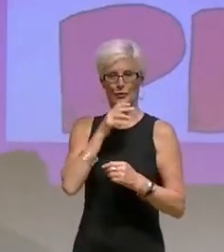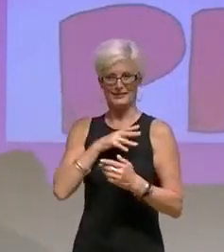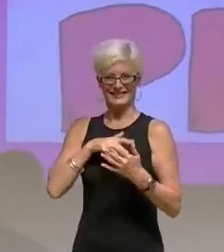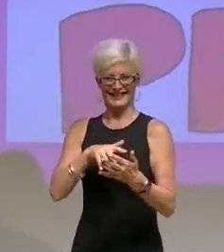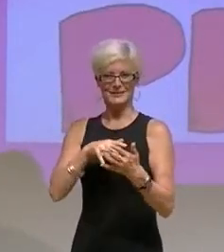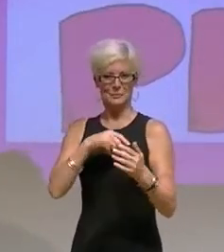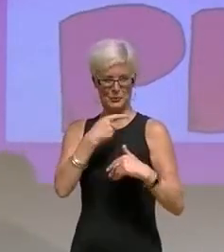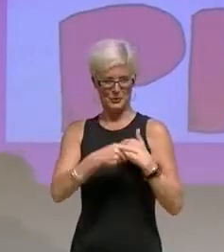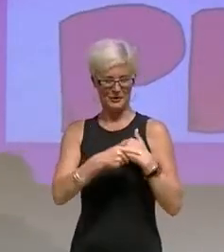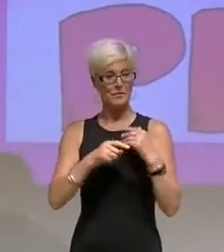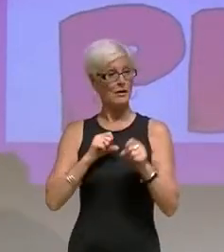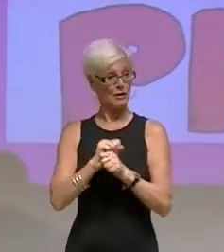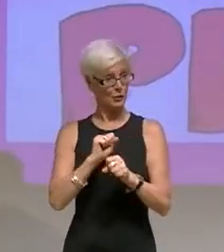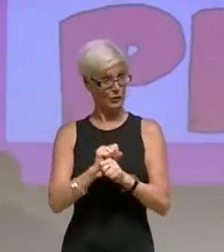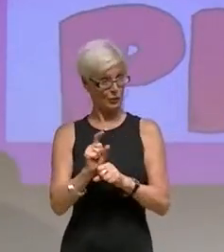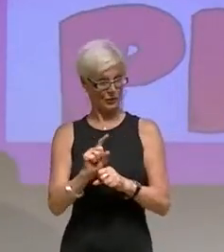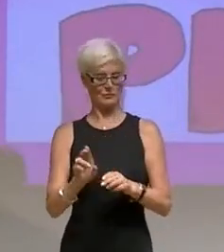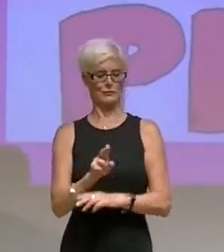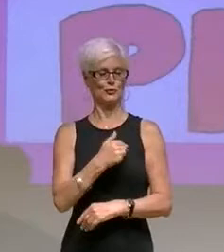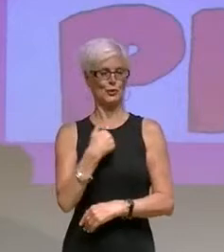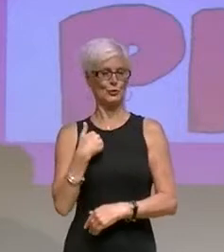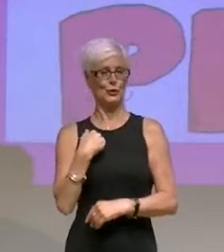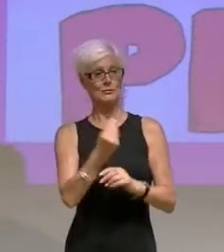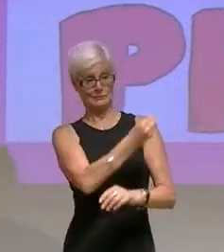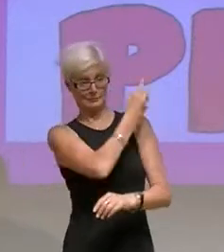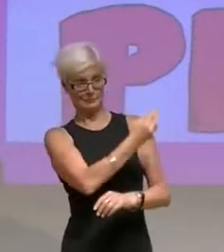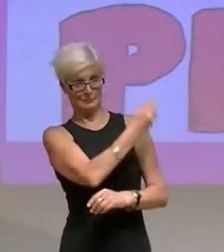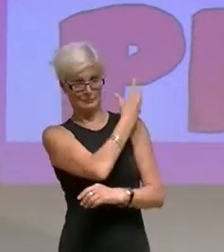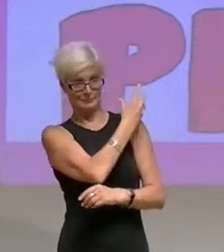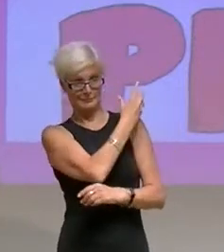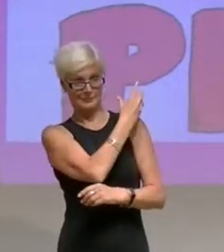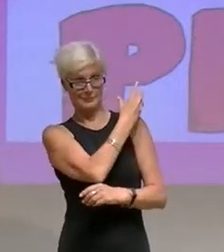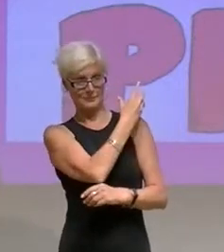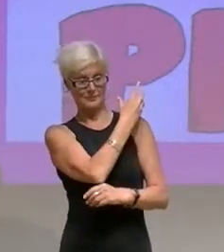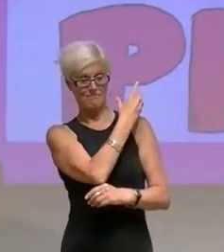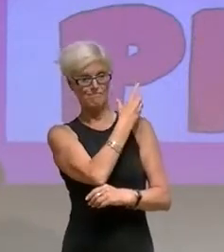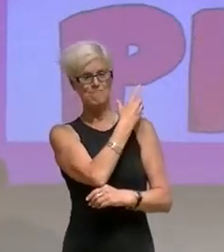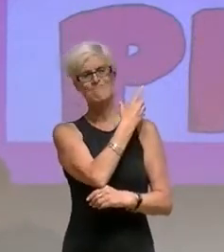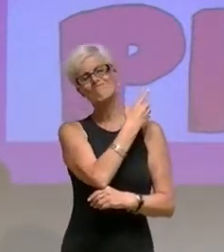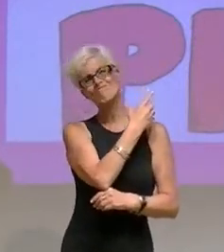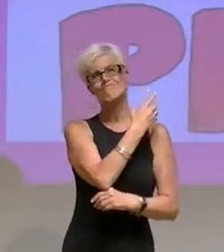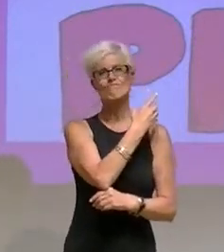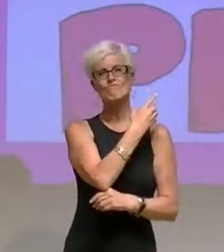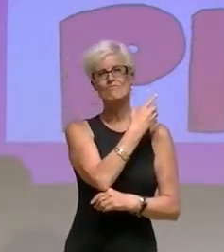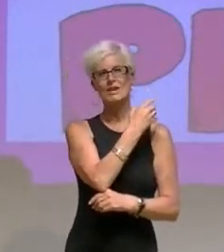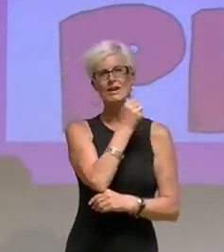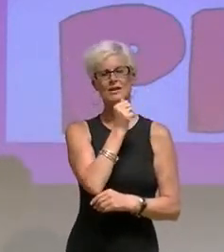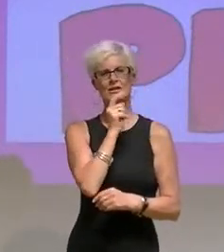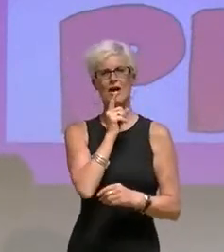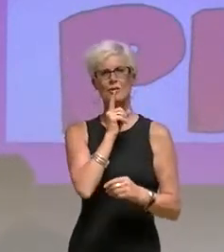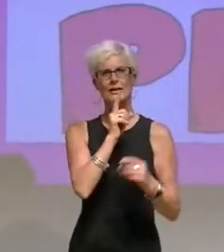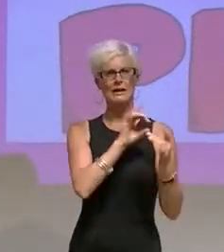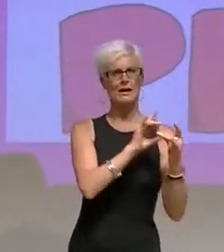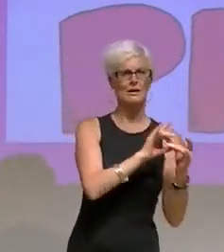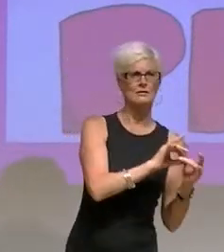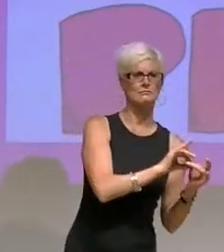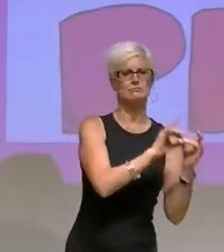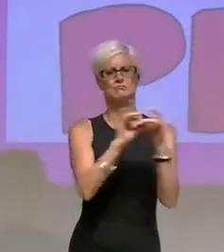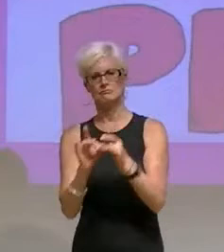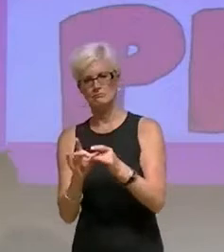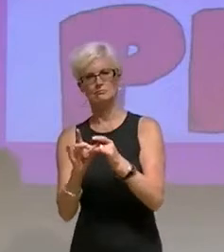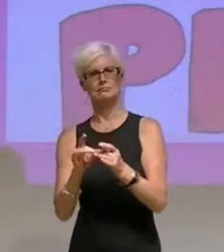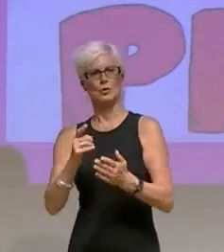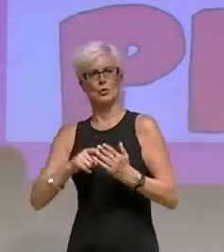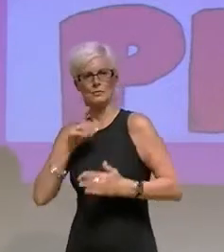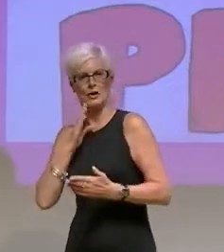University in Toronto. The slides that you'll see are just, they don't directly relate to what I'm talking about, they're just things that